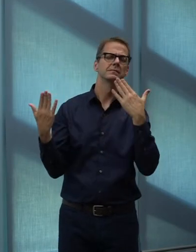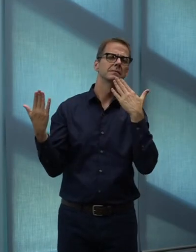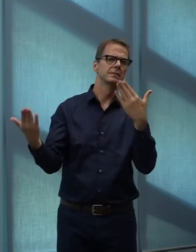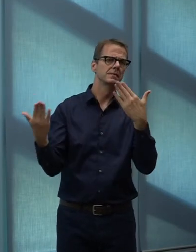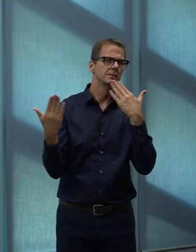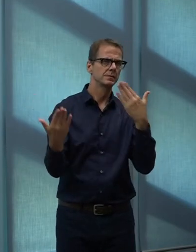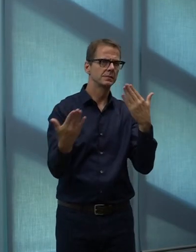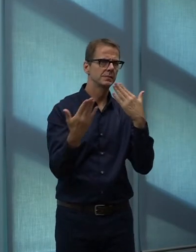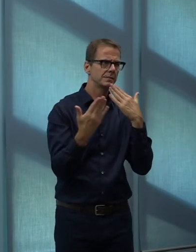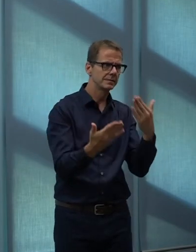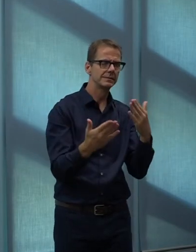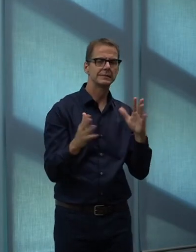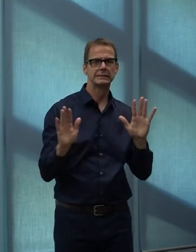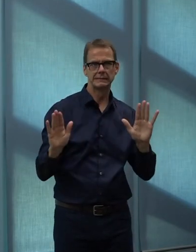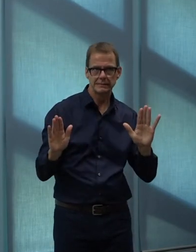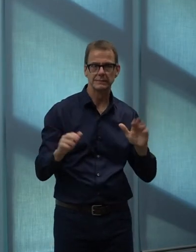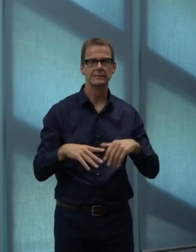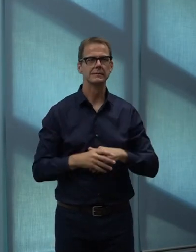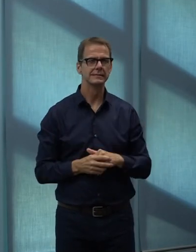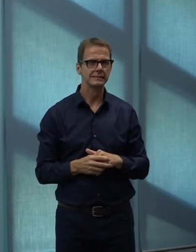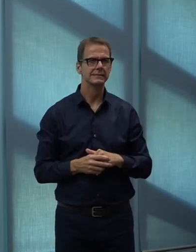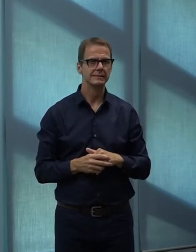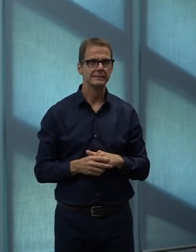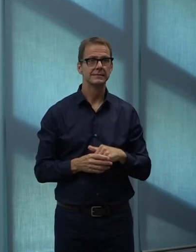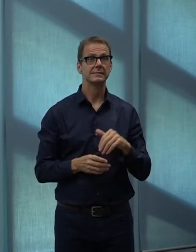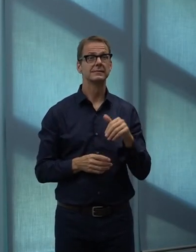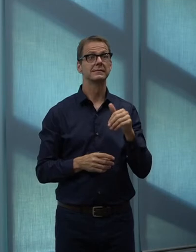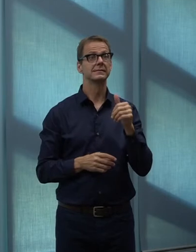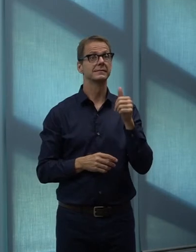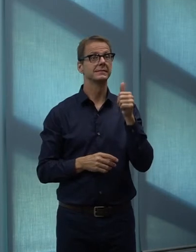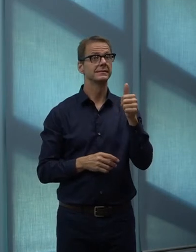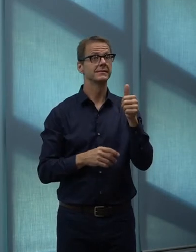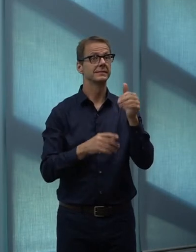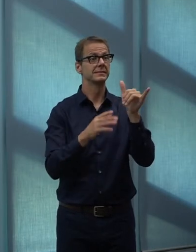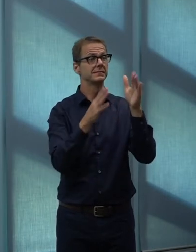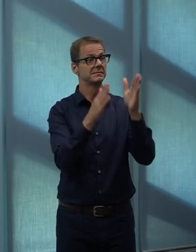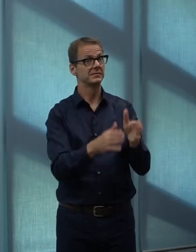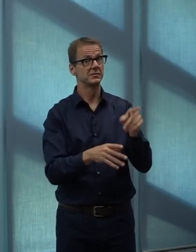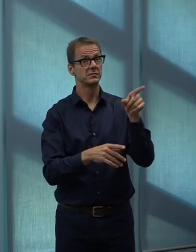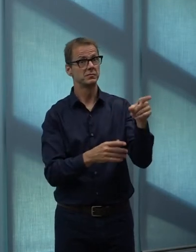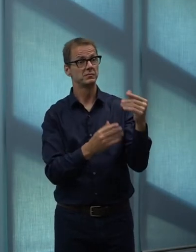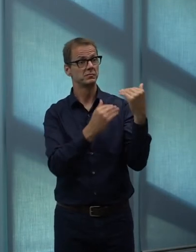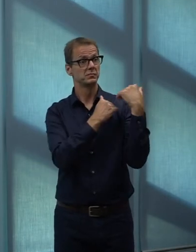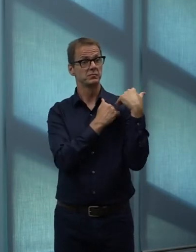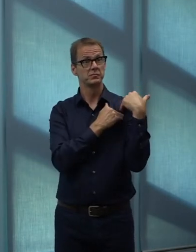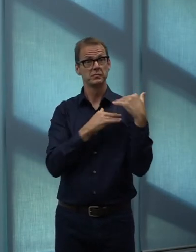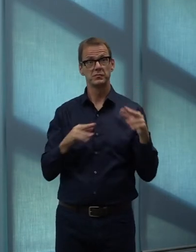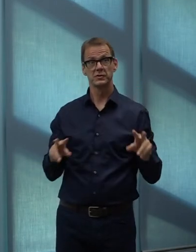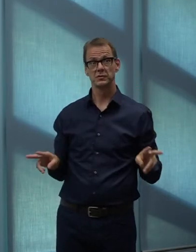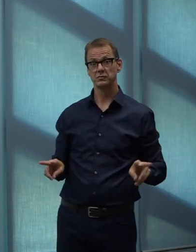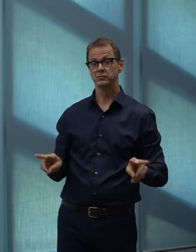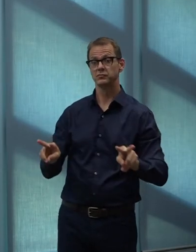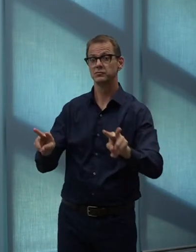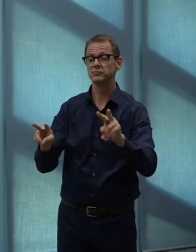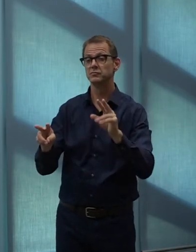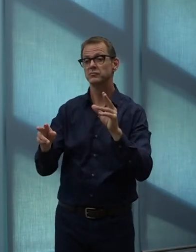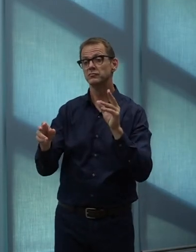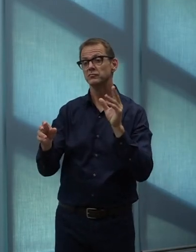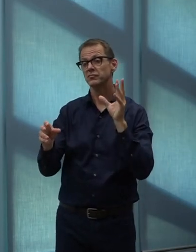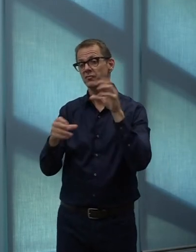encourage Edmontonians to mow grass in city parks. We are hopeful that these adjusted service levels will help alleviate